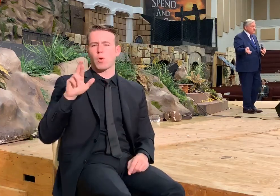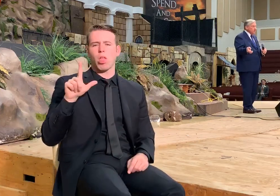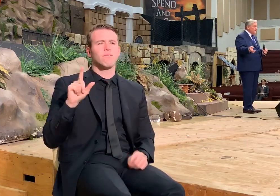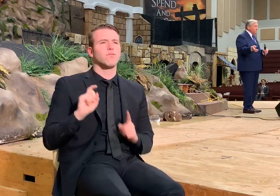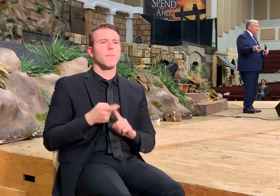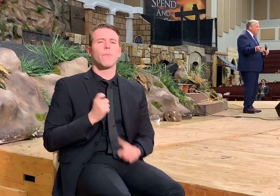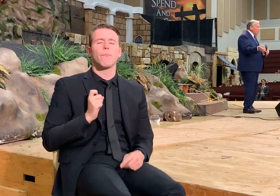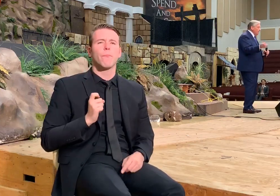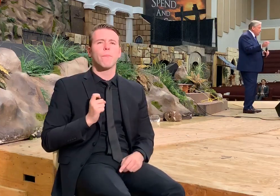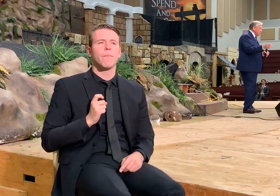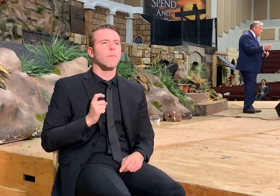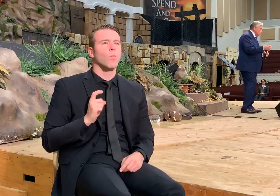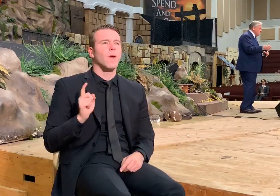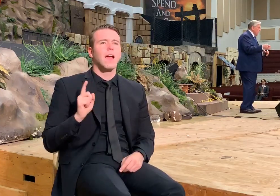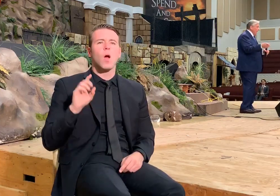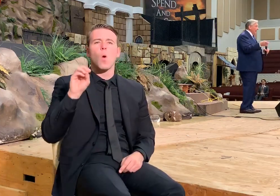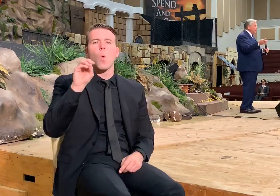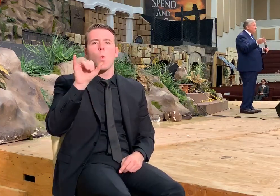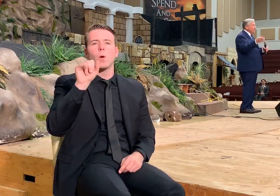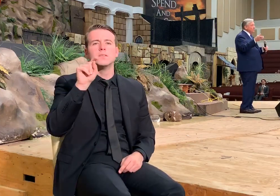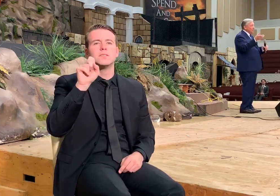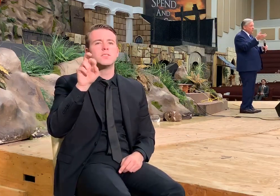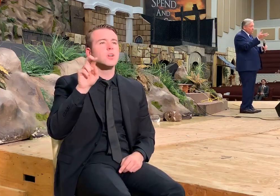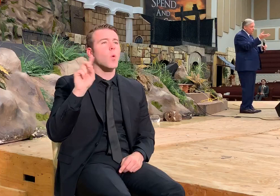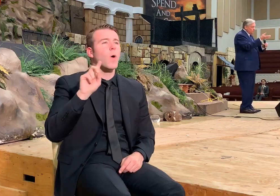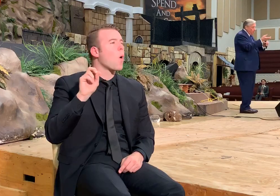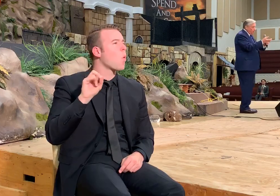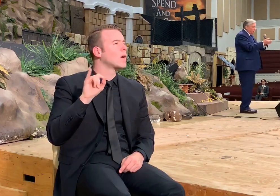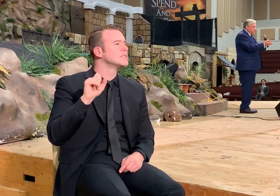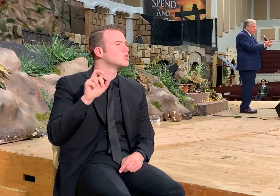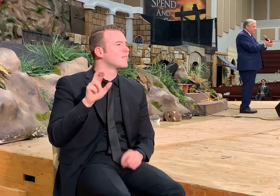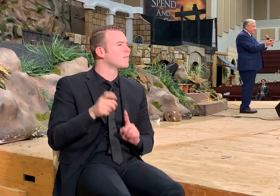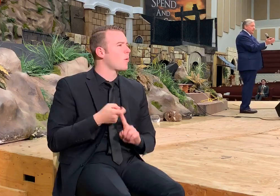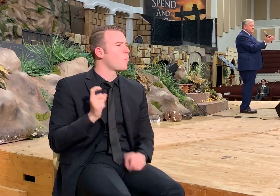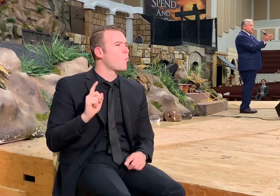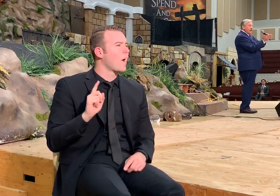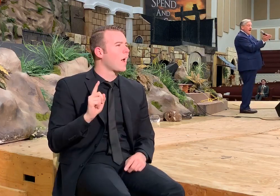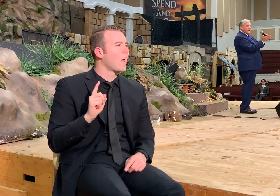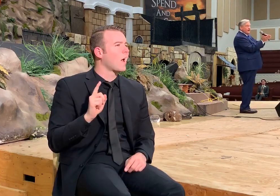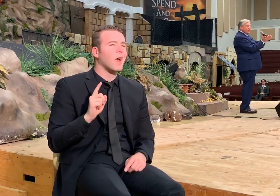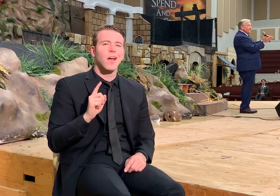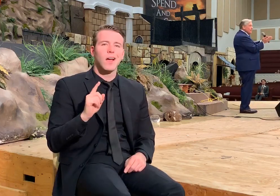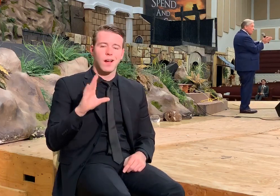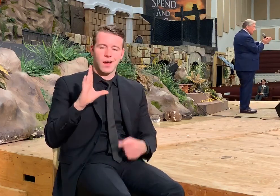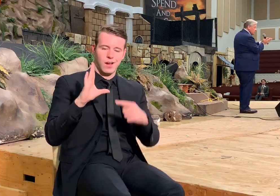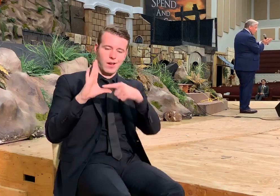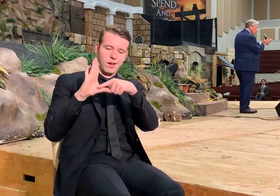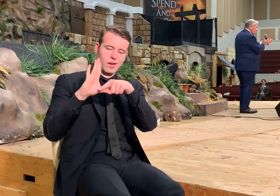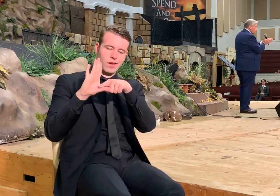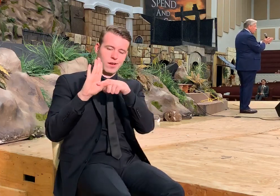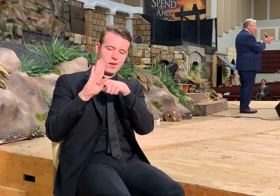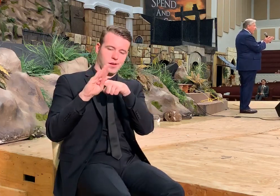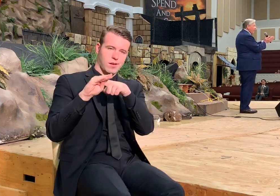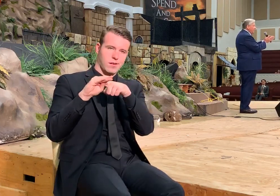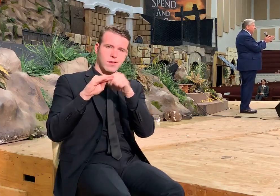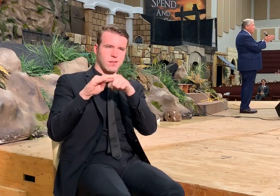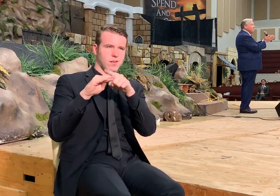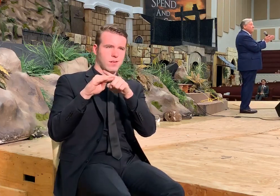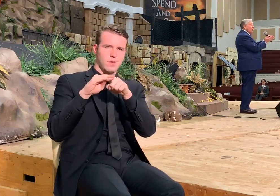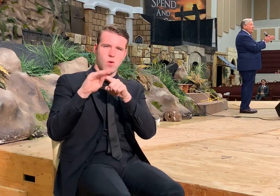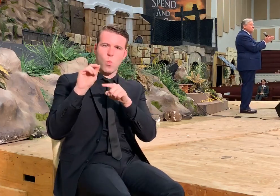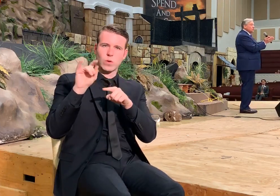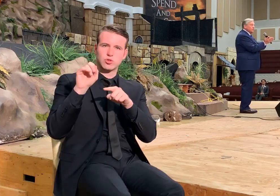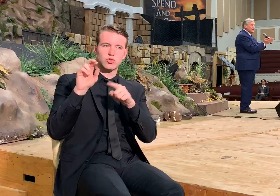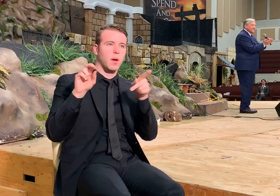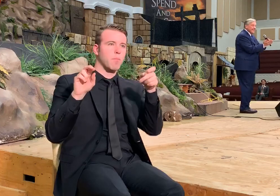Pearls come from oysters. And the pearl is hidden inside of the oyster. And